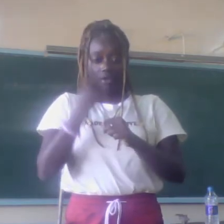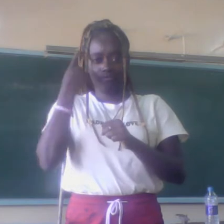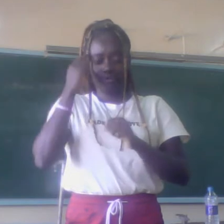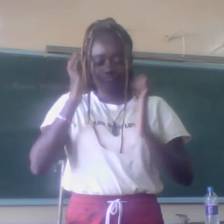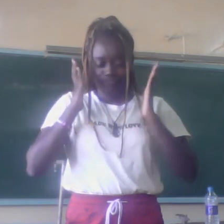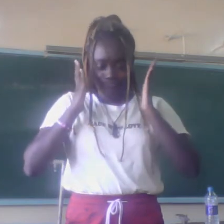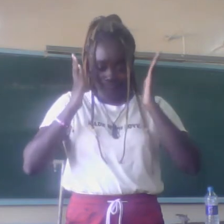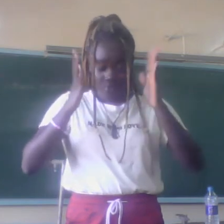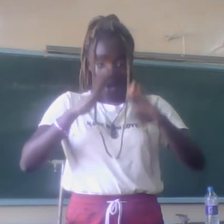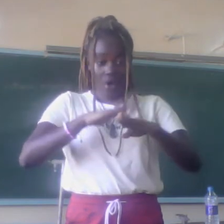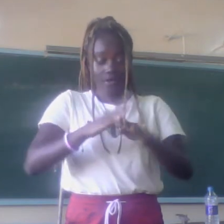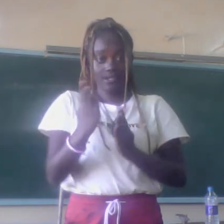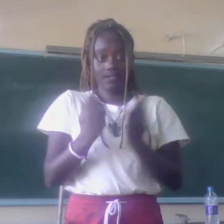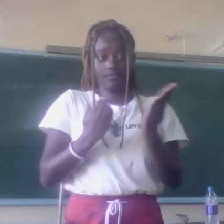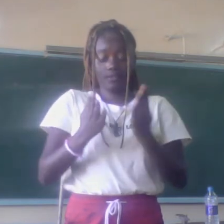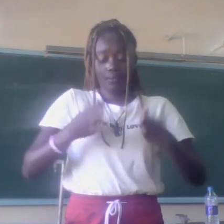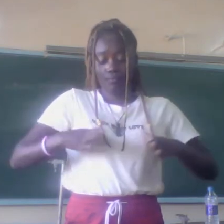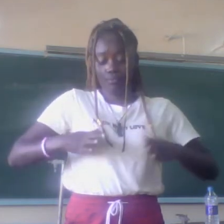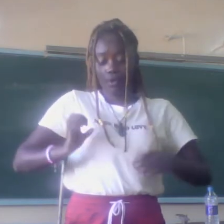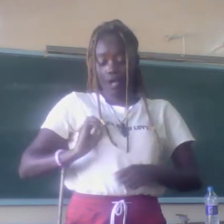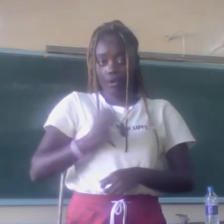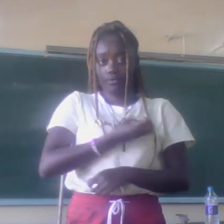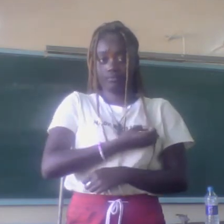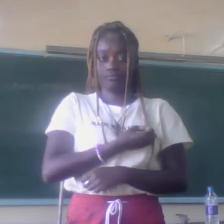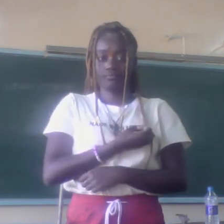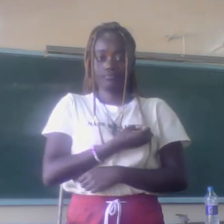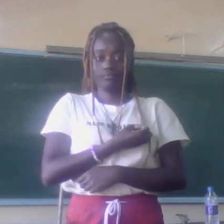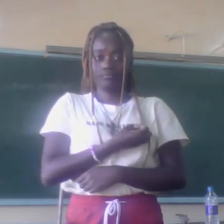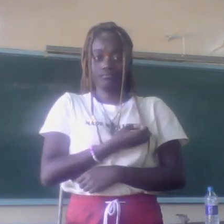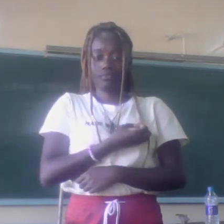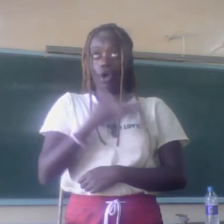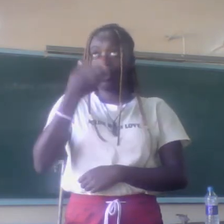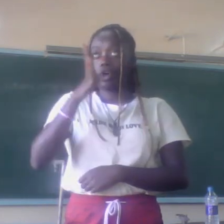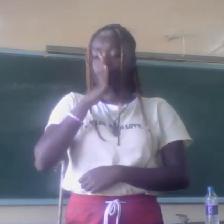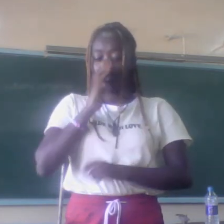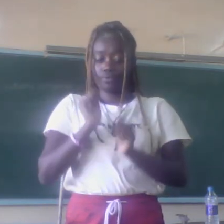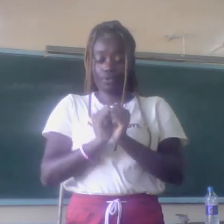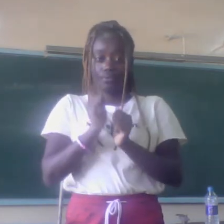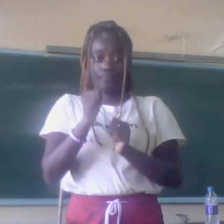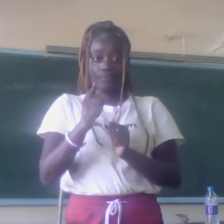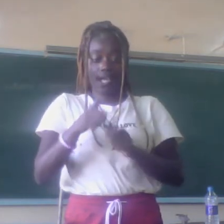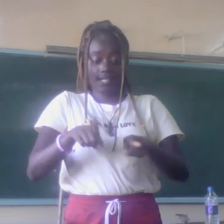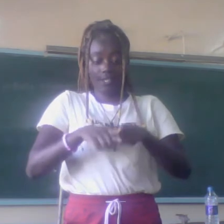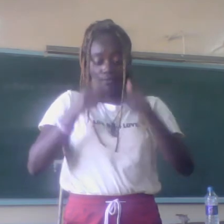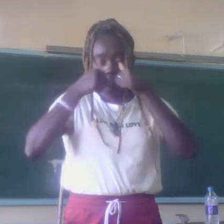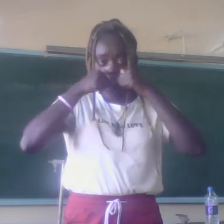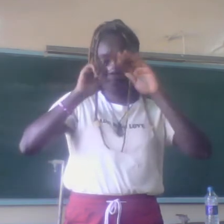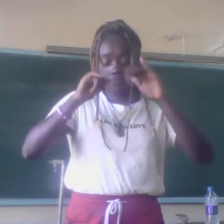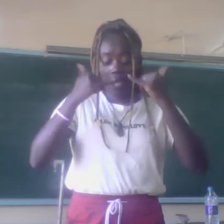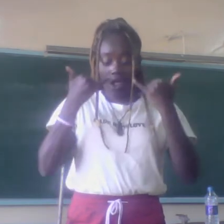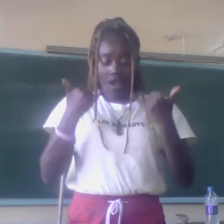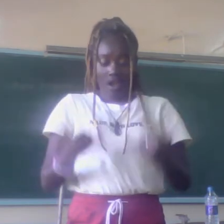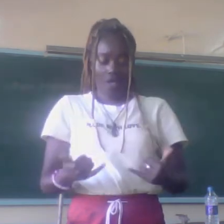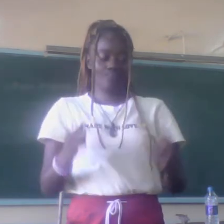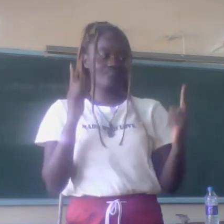and development of our people. God will be with you, and we will bless you now and all the way to 2022.